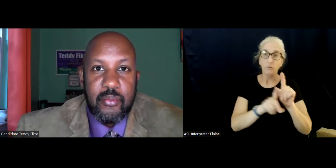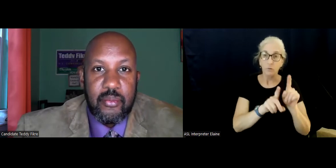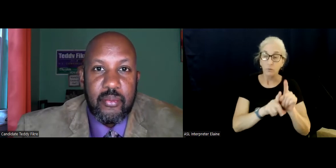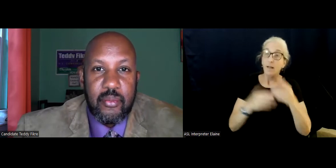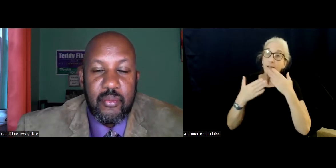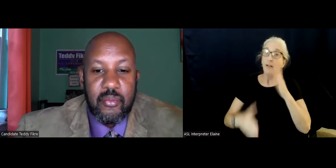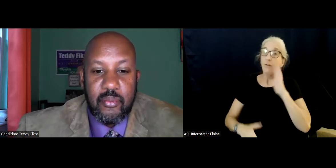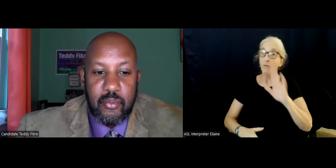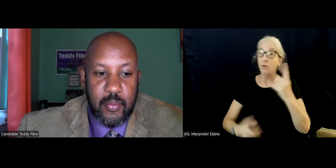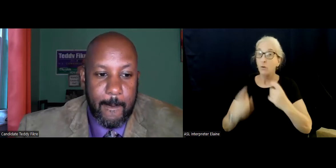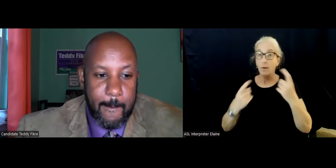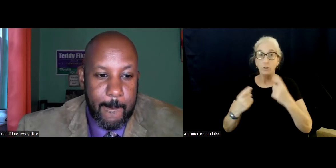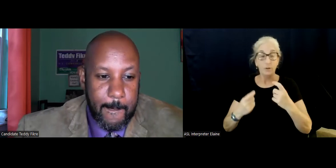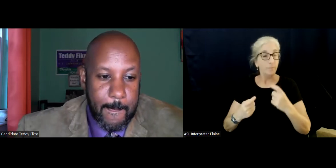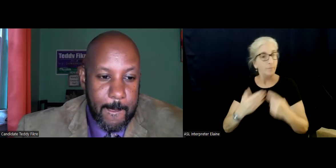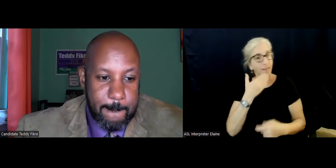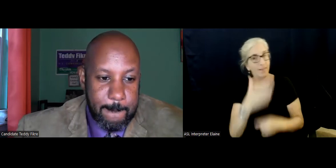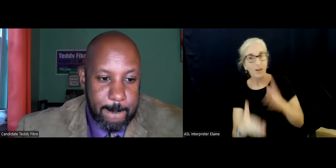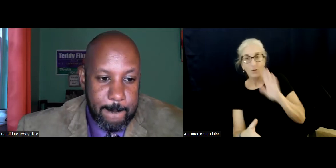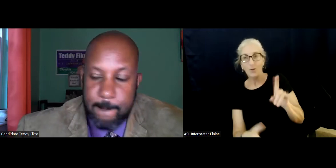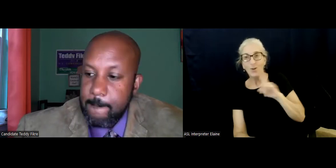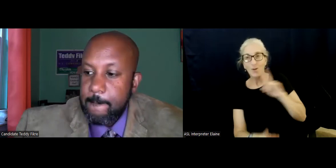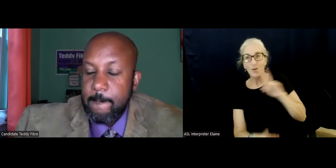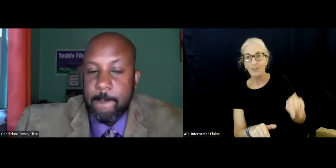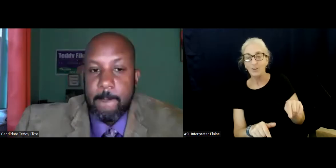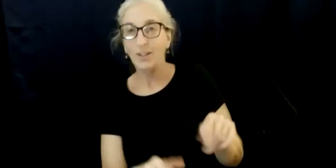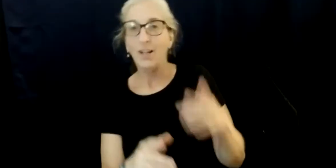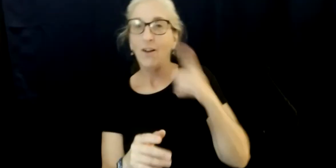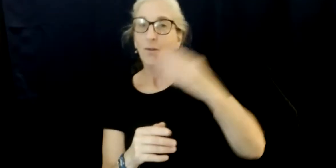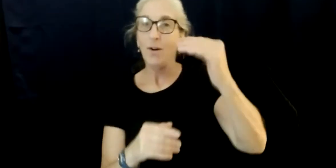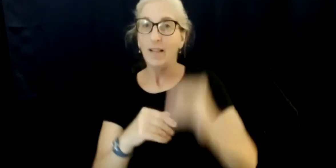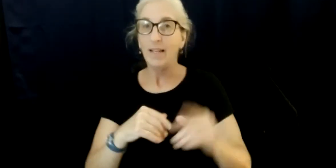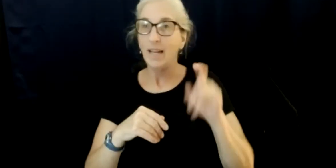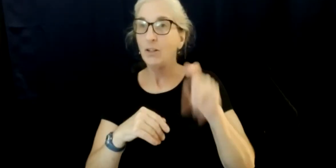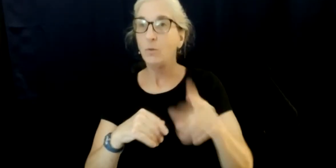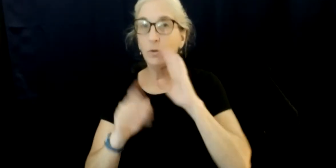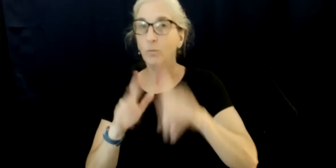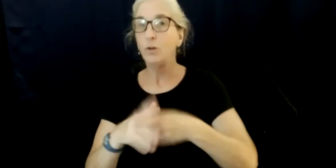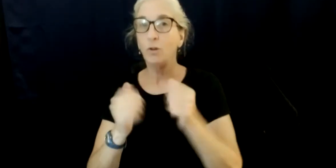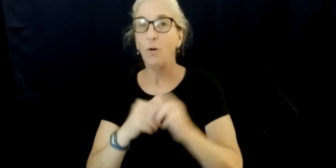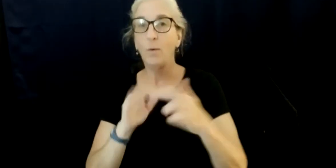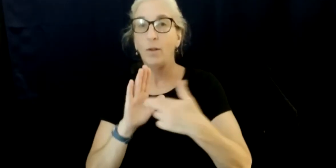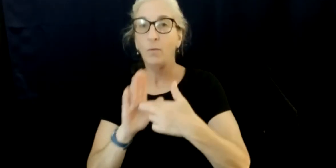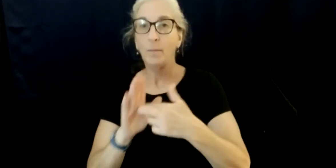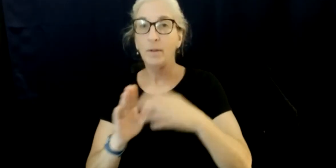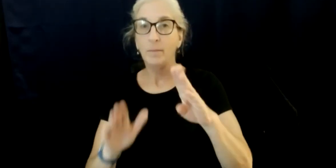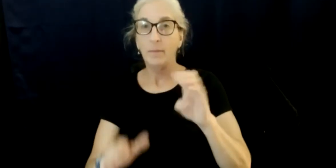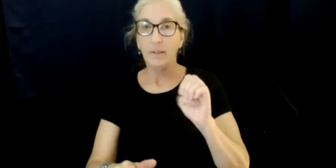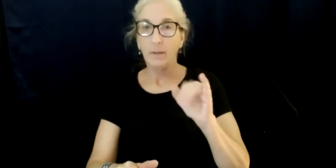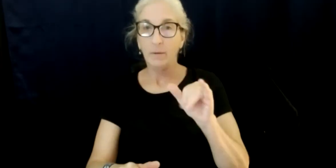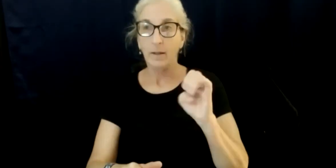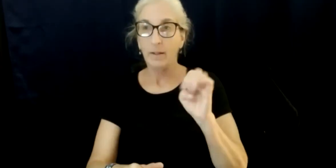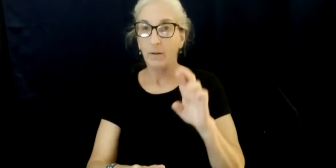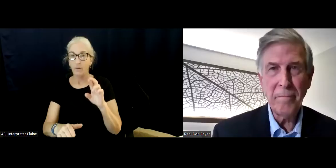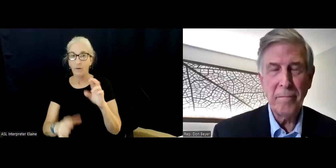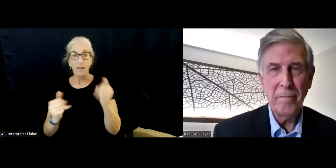Thank you for your answer. And for our next question, we're going to start off with Representative FIRE. And now we'd love to ask a little bit